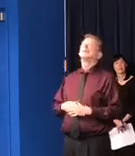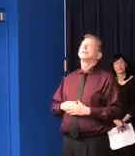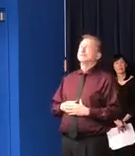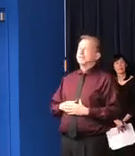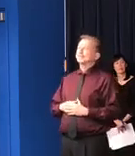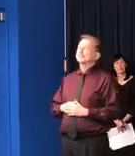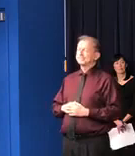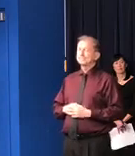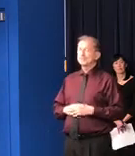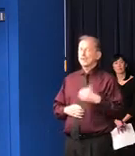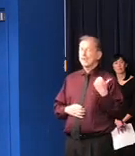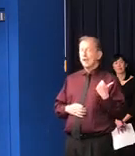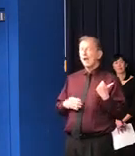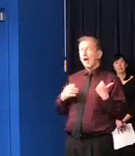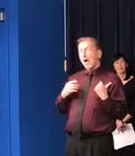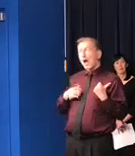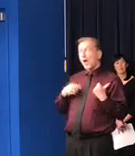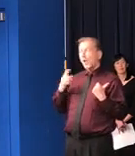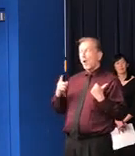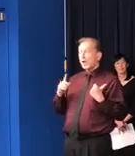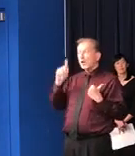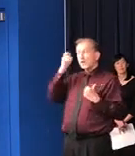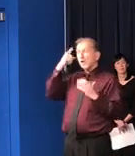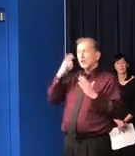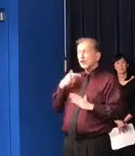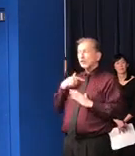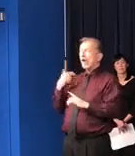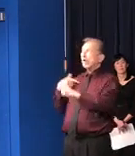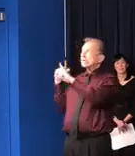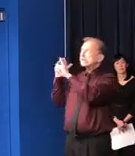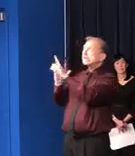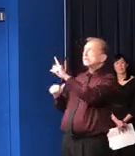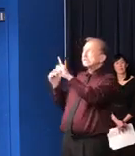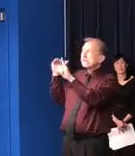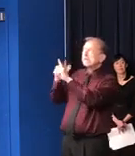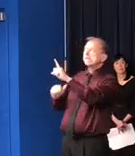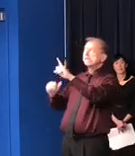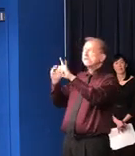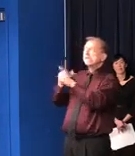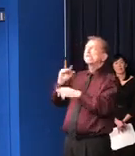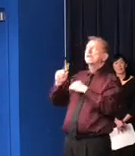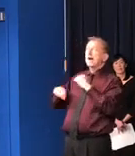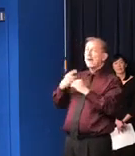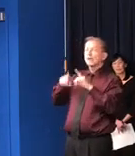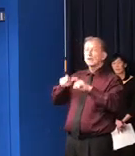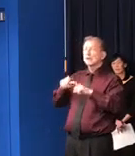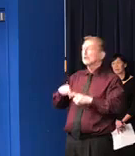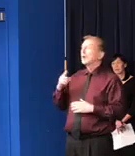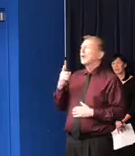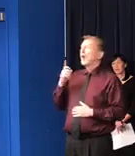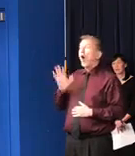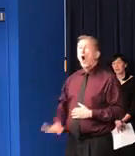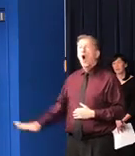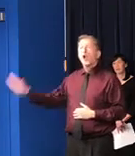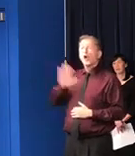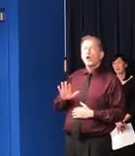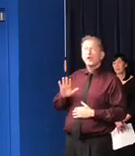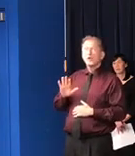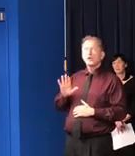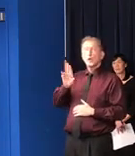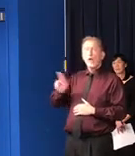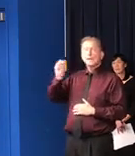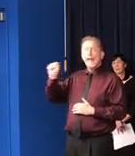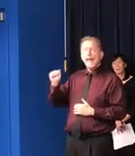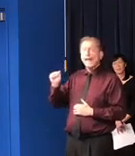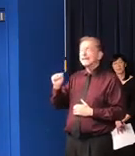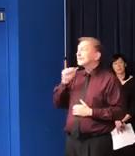the loudest governors on the subject of testing because the truth is that there isn't much testing going on across the country. You can imagine